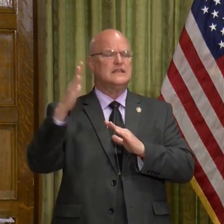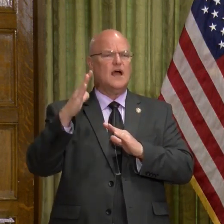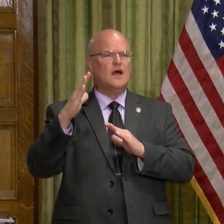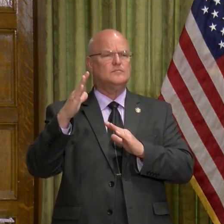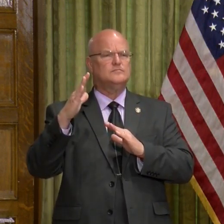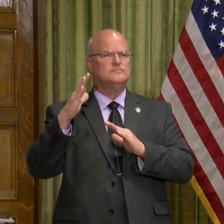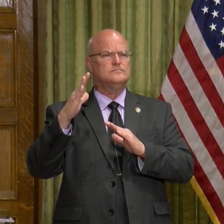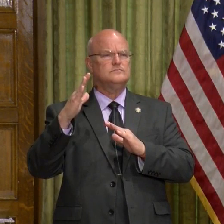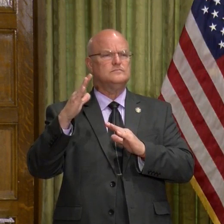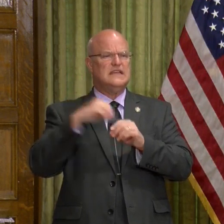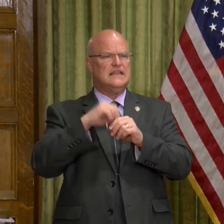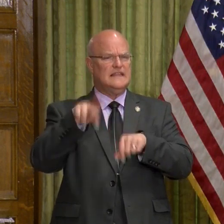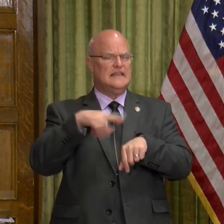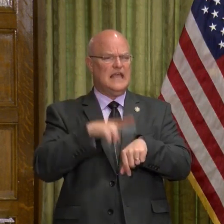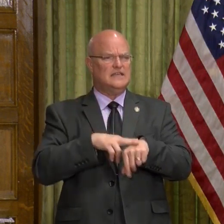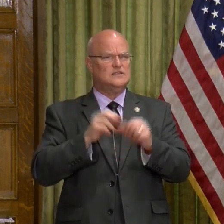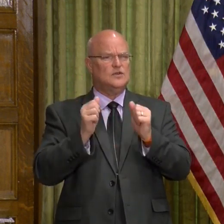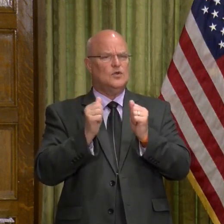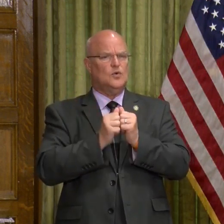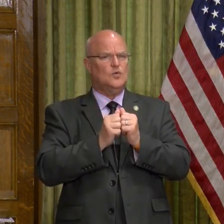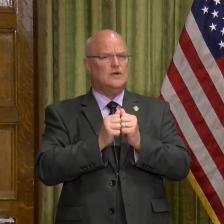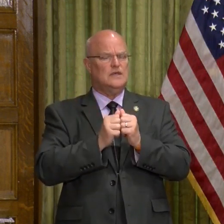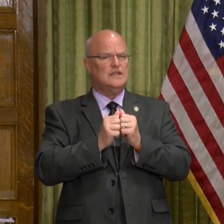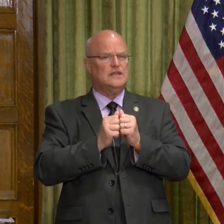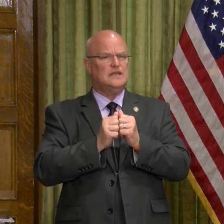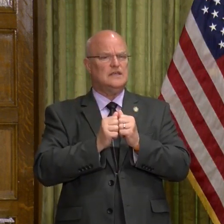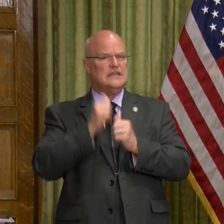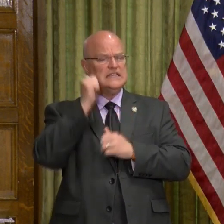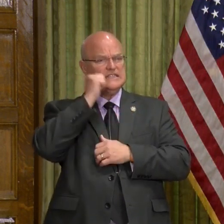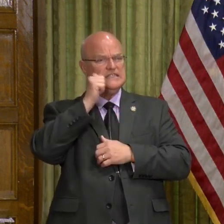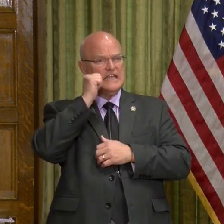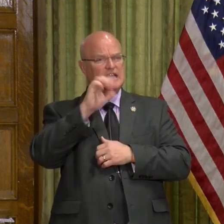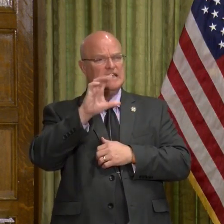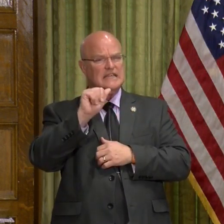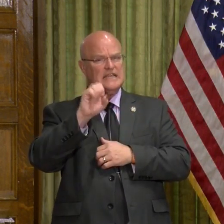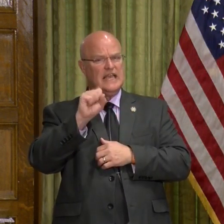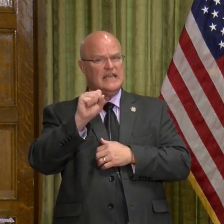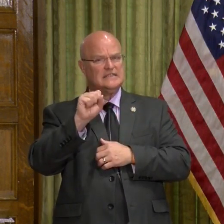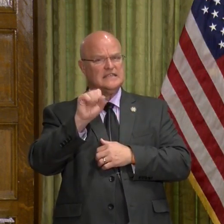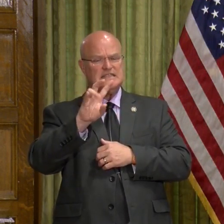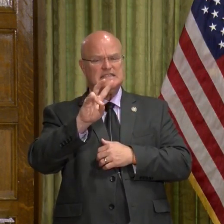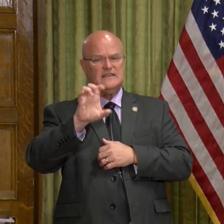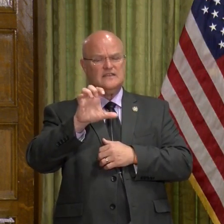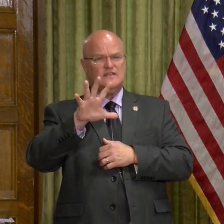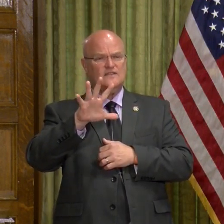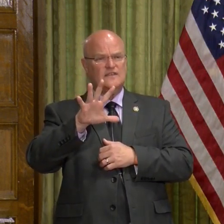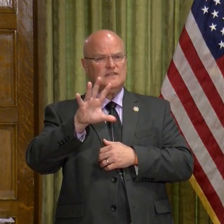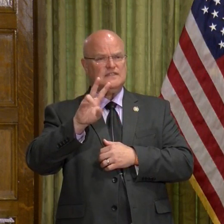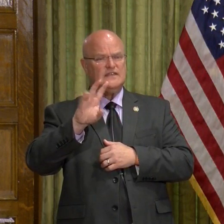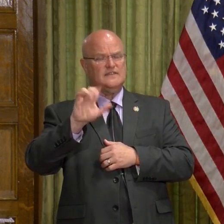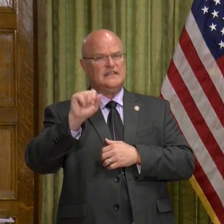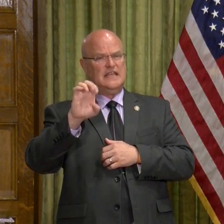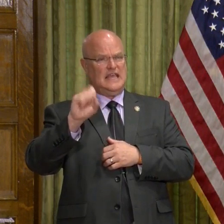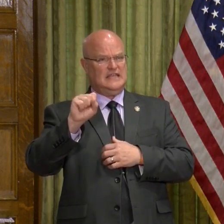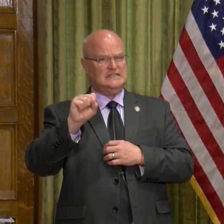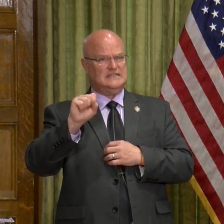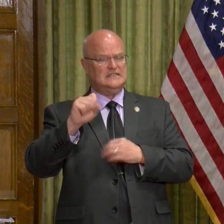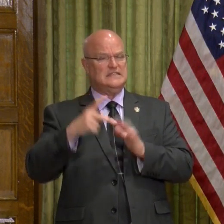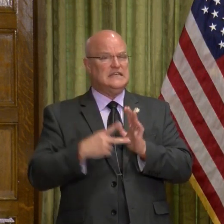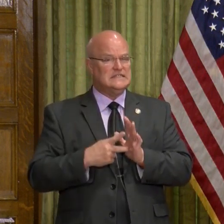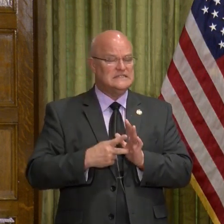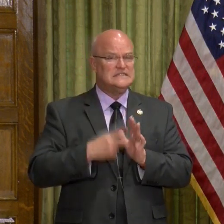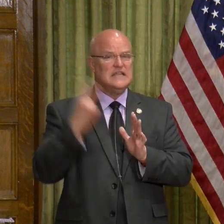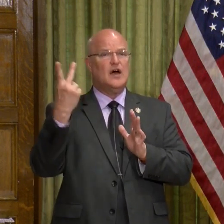in the nation with daily growth cases of 757 cases, doubling